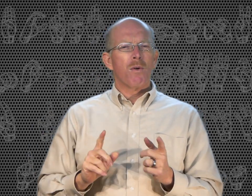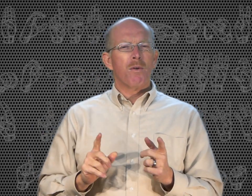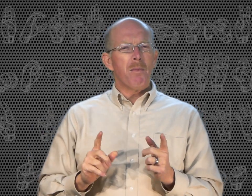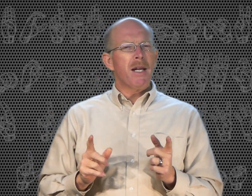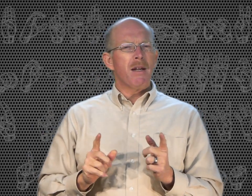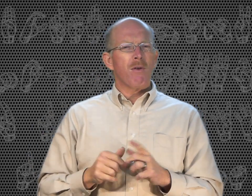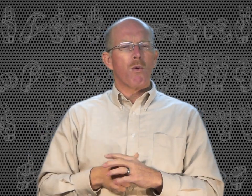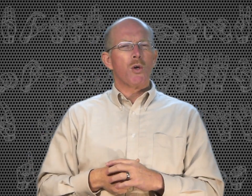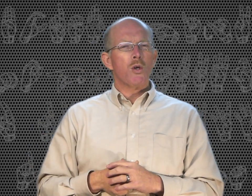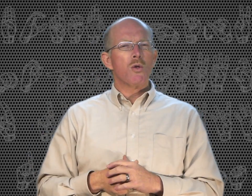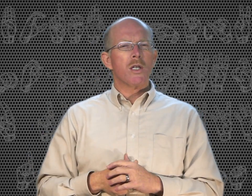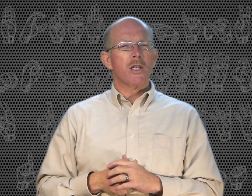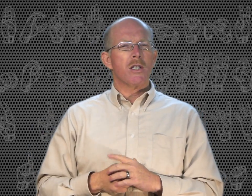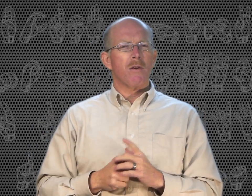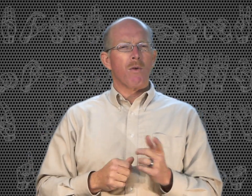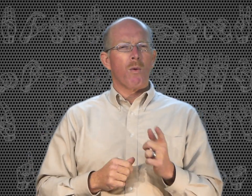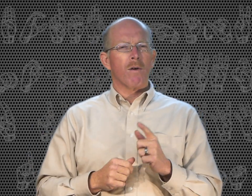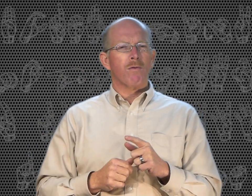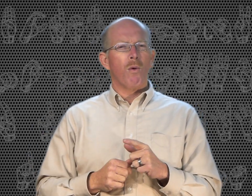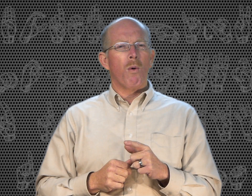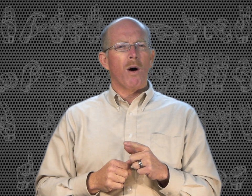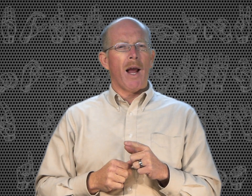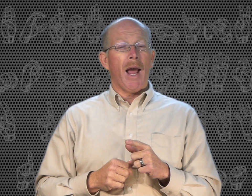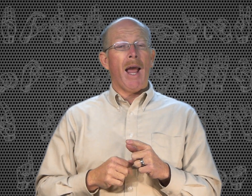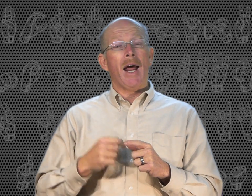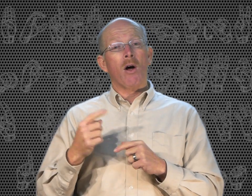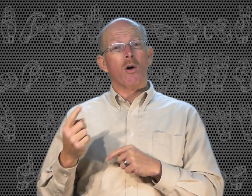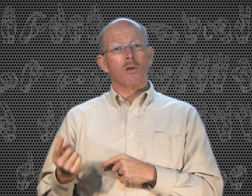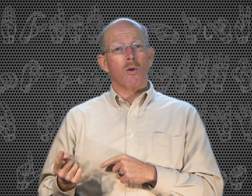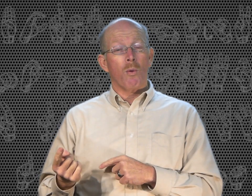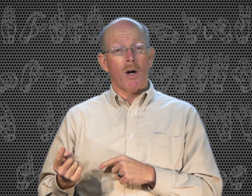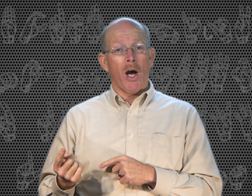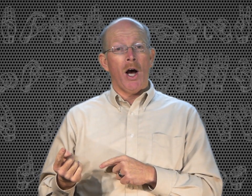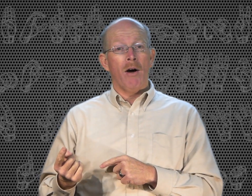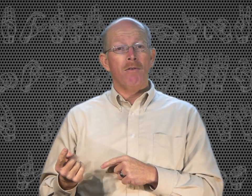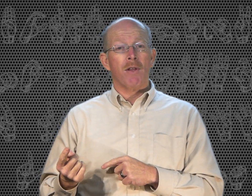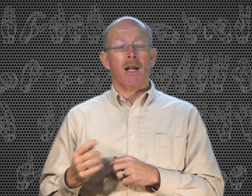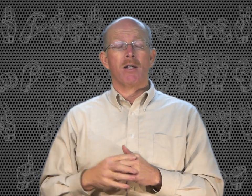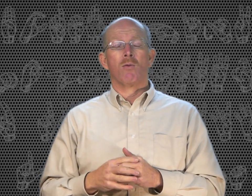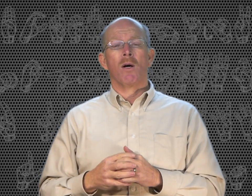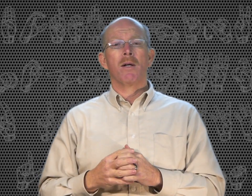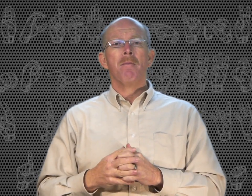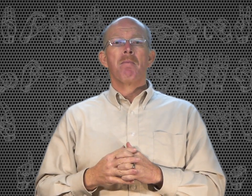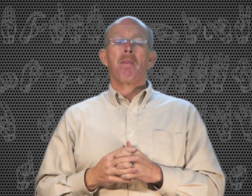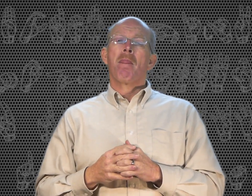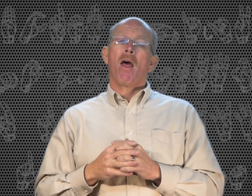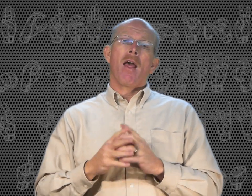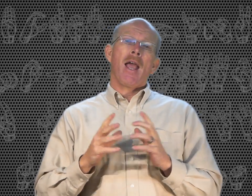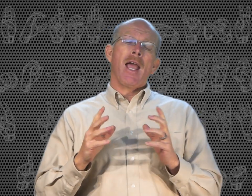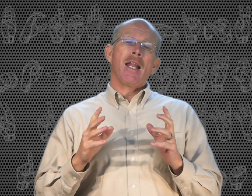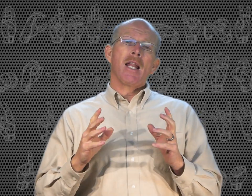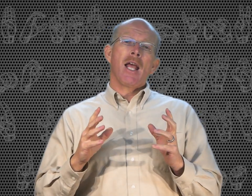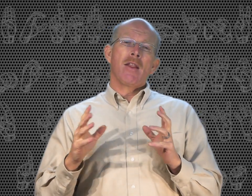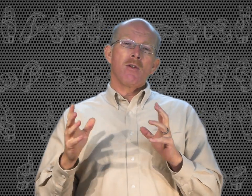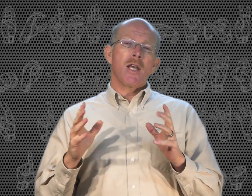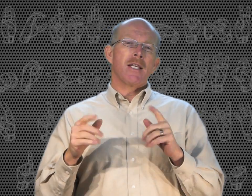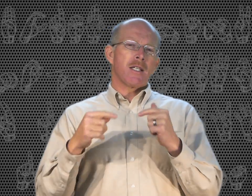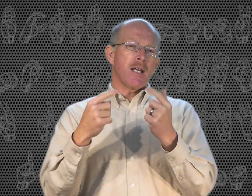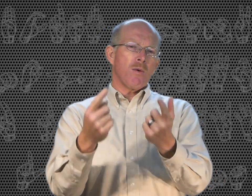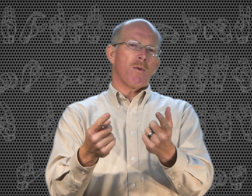many different usages of the word for, and also the word of, the next word. In those cases, that's what